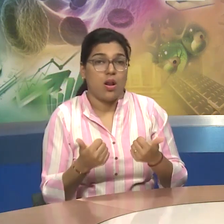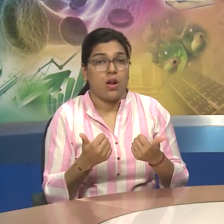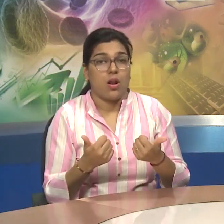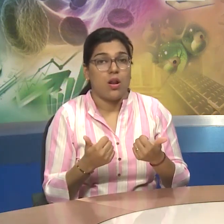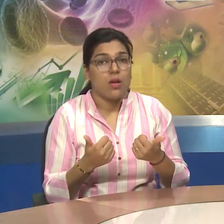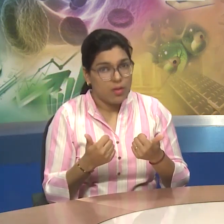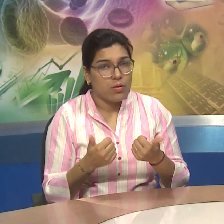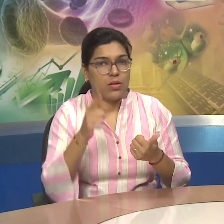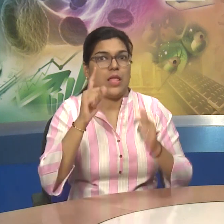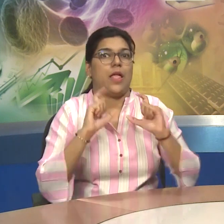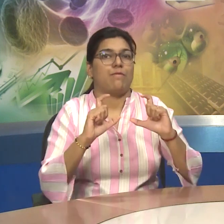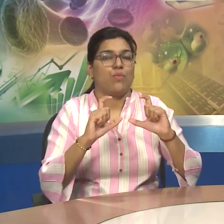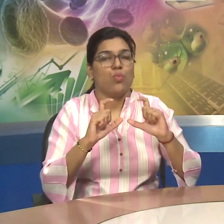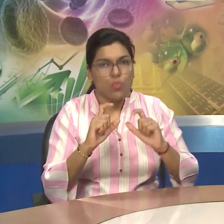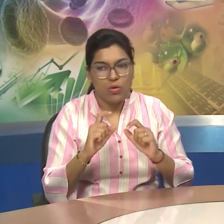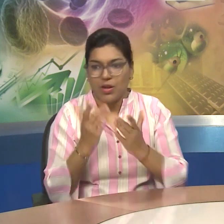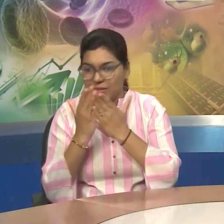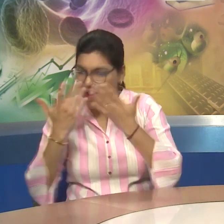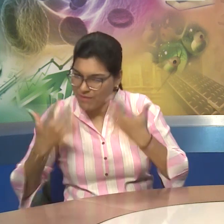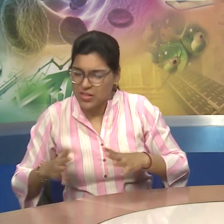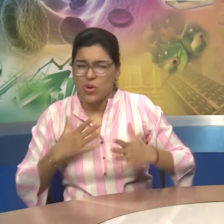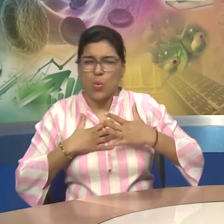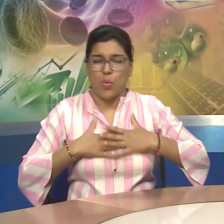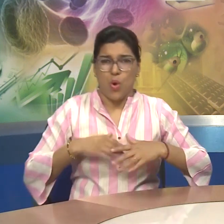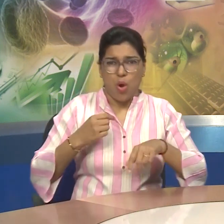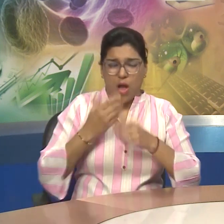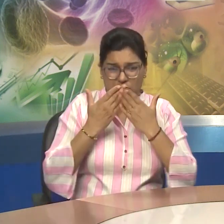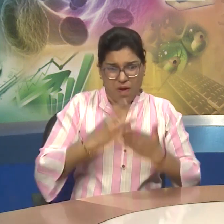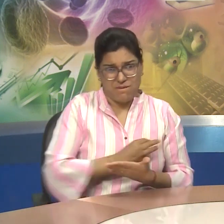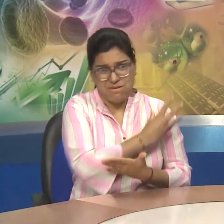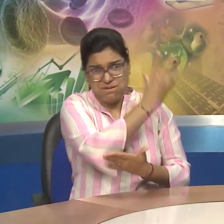Could Lower Academic Skills